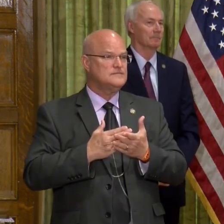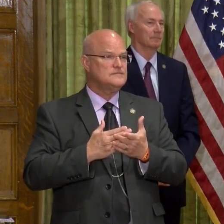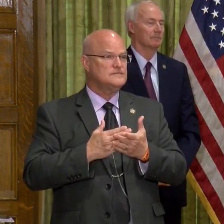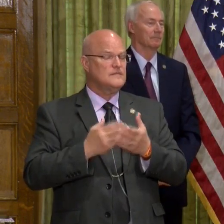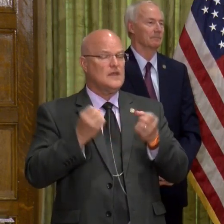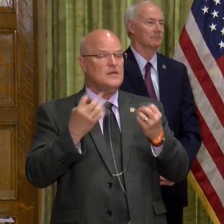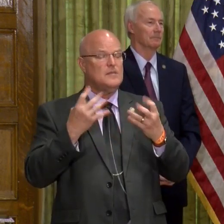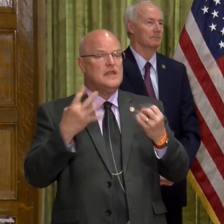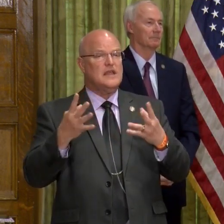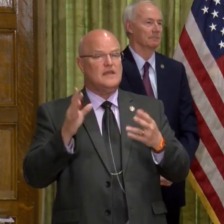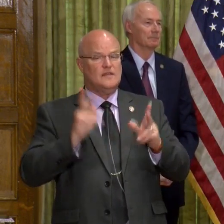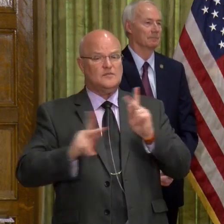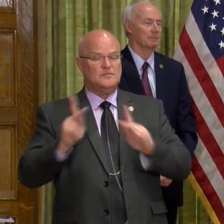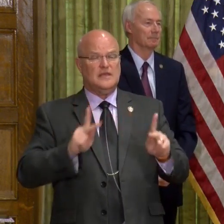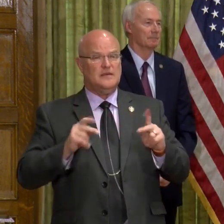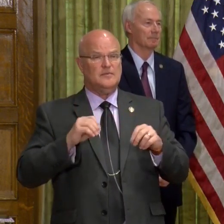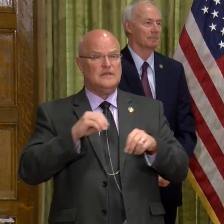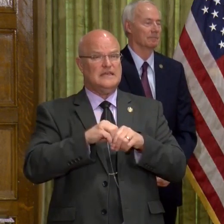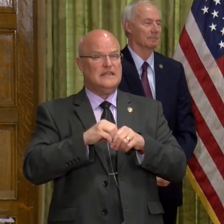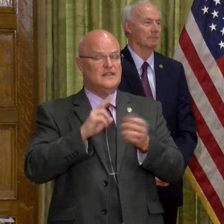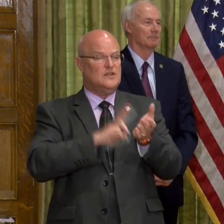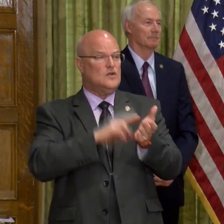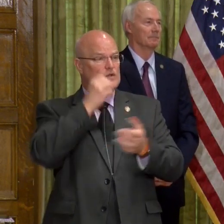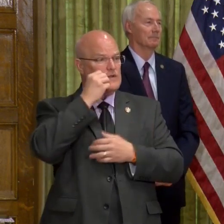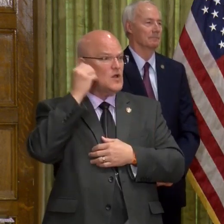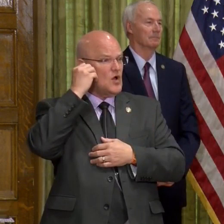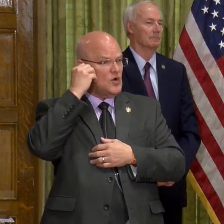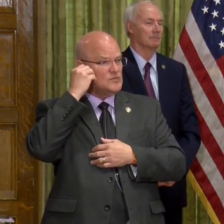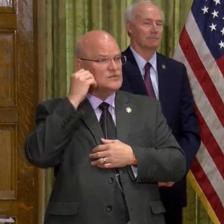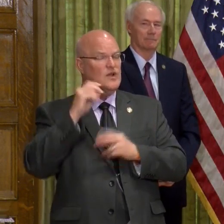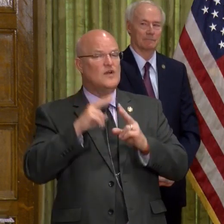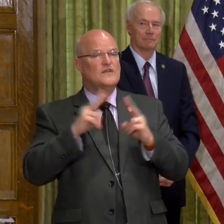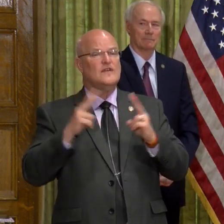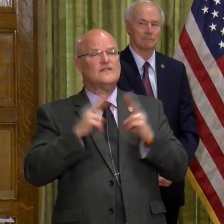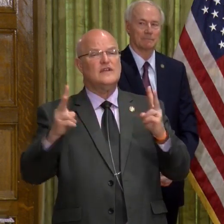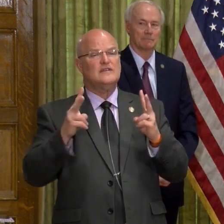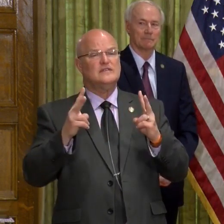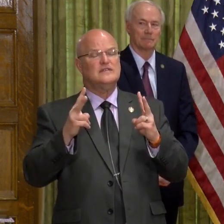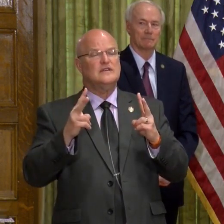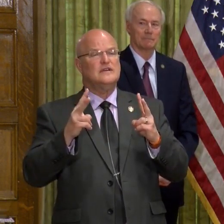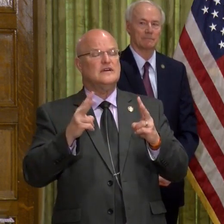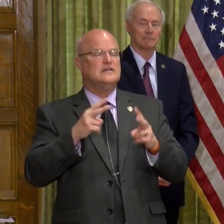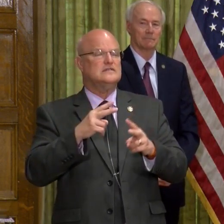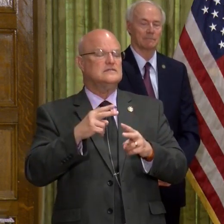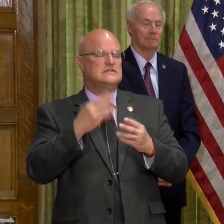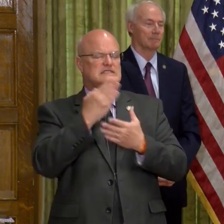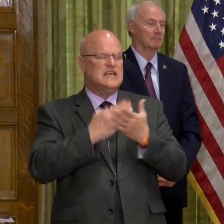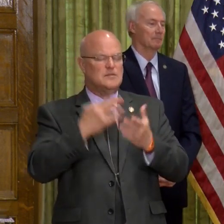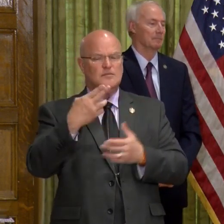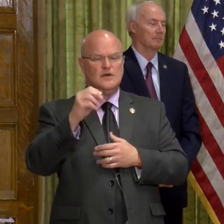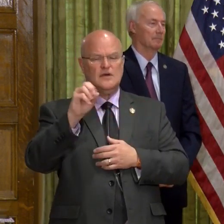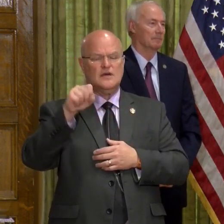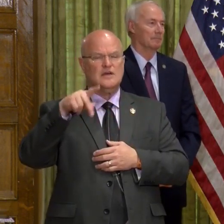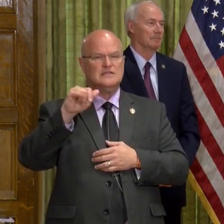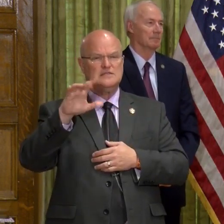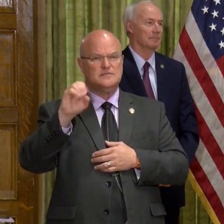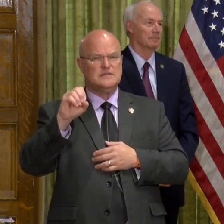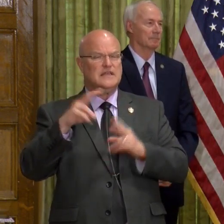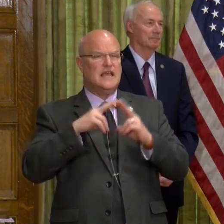Many of the residents of some of our nursing homes are very, very vulnerable. Some of them are in hospice, and